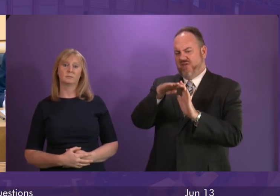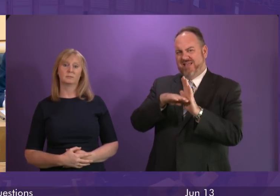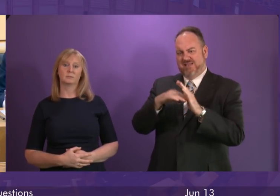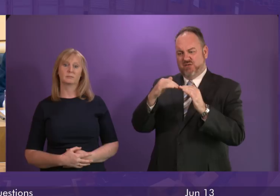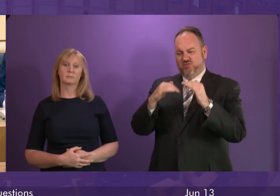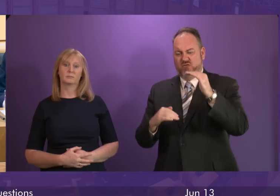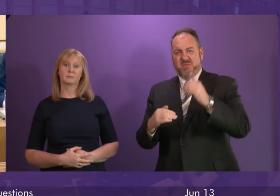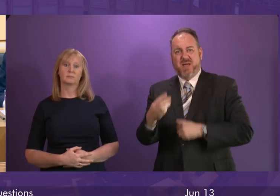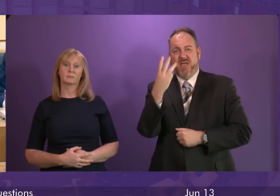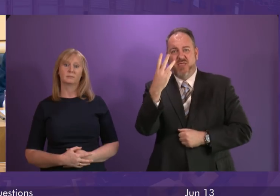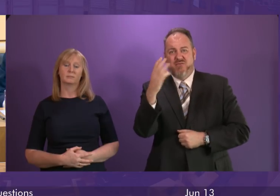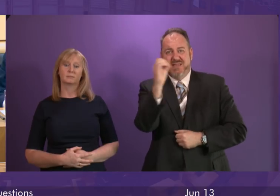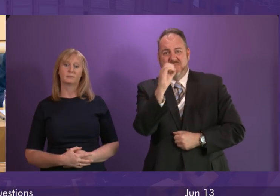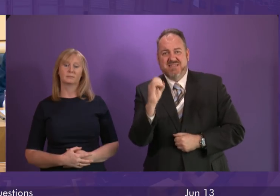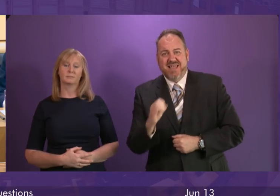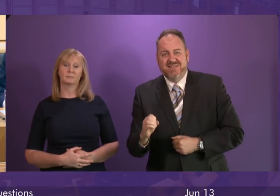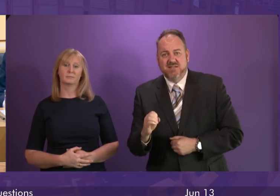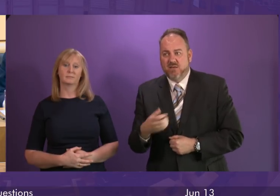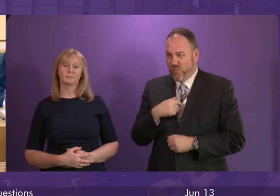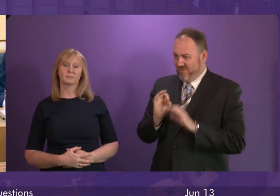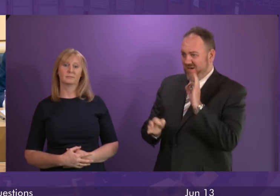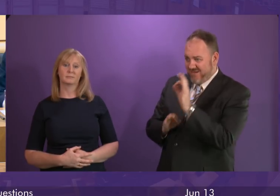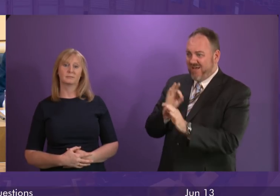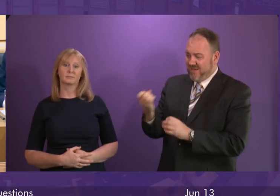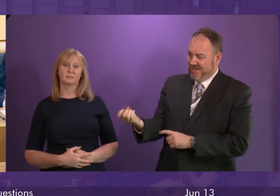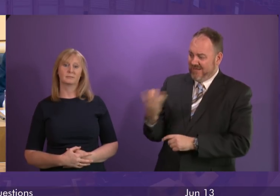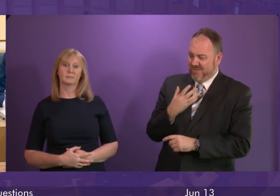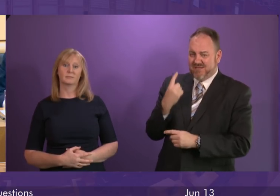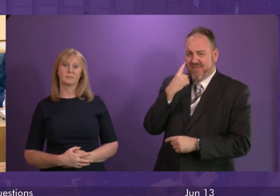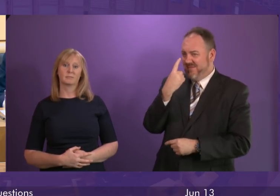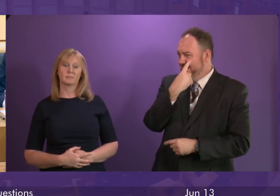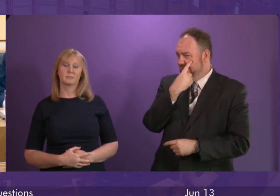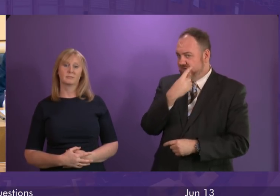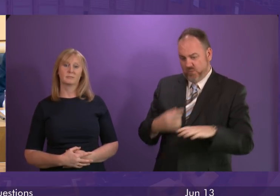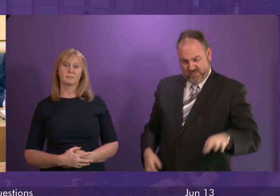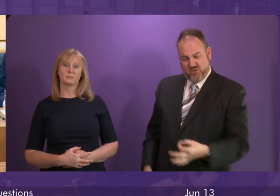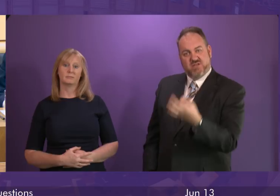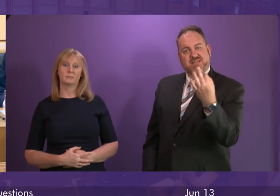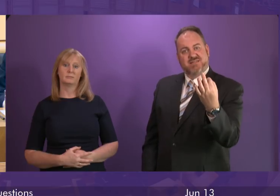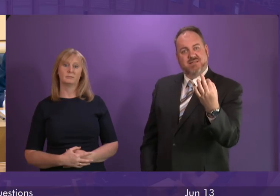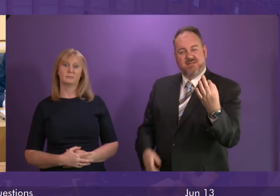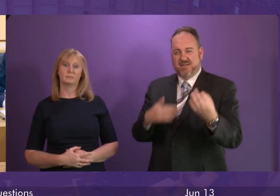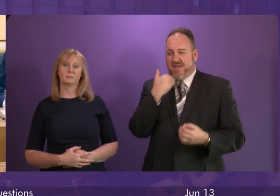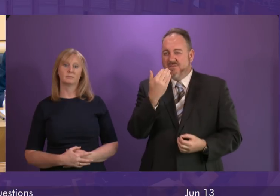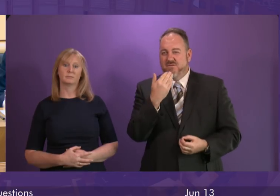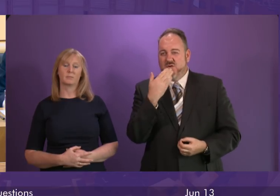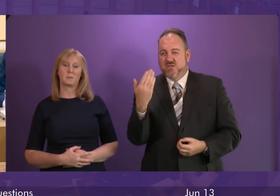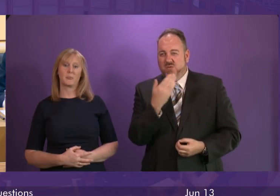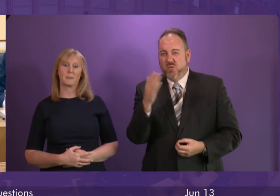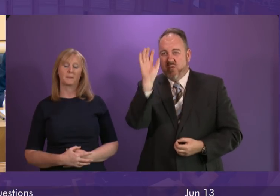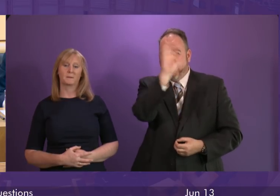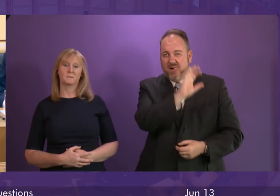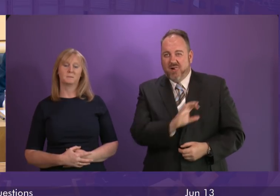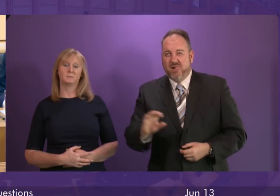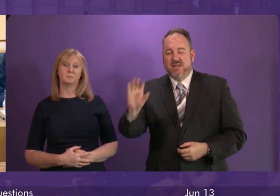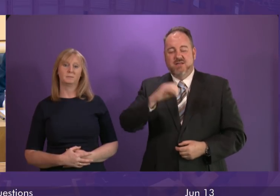3%. But we've asked for the evidence on subject choice. And here's what we found. We got results from every school in Scotland setting out the average